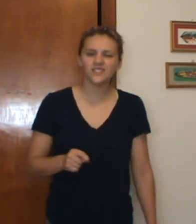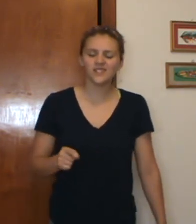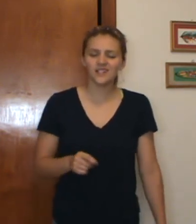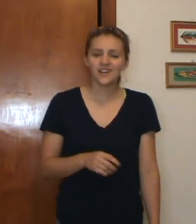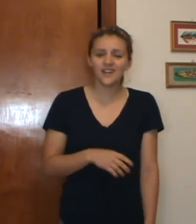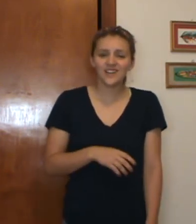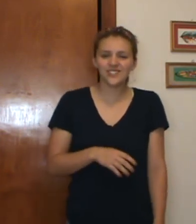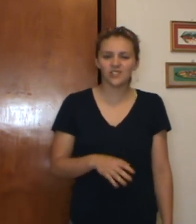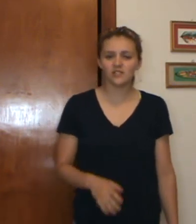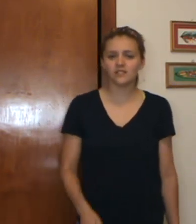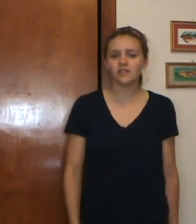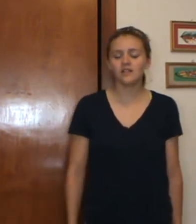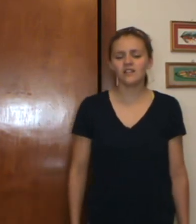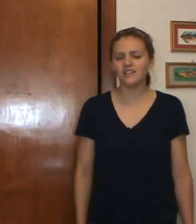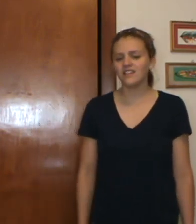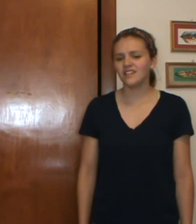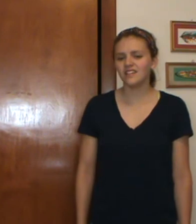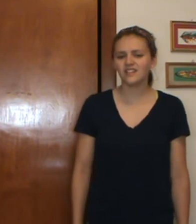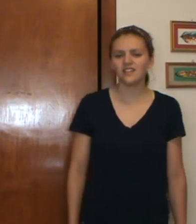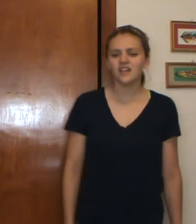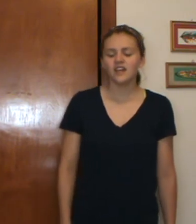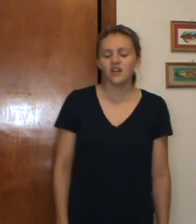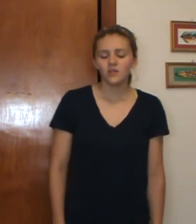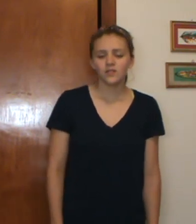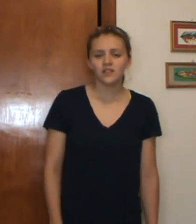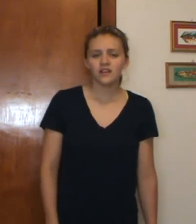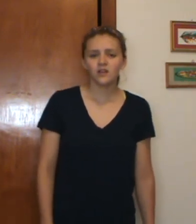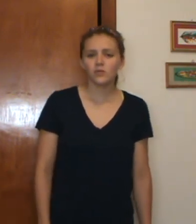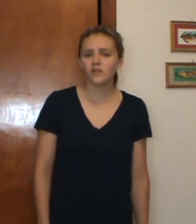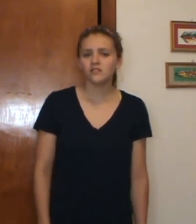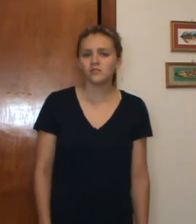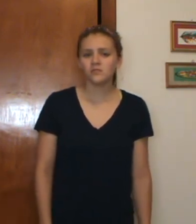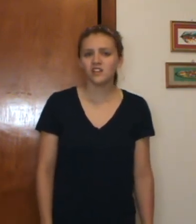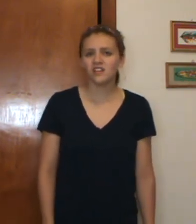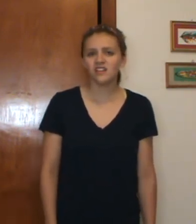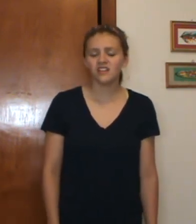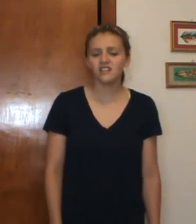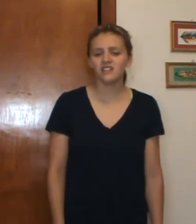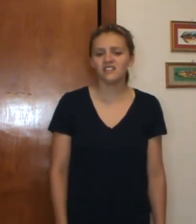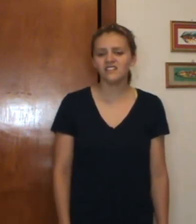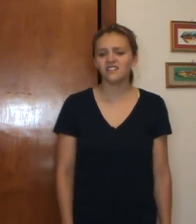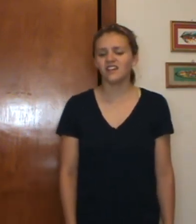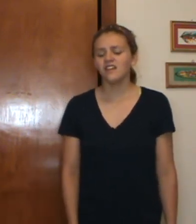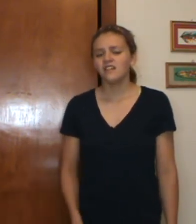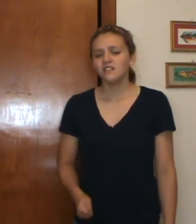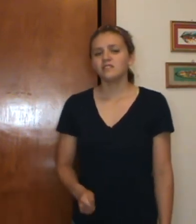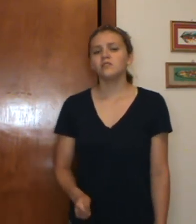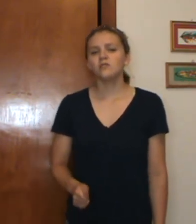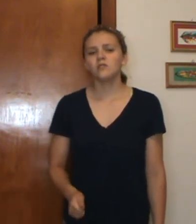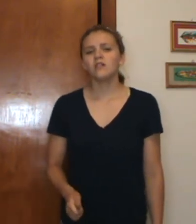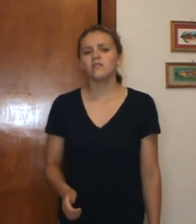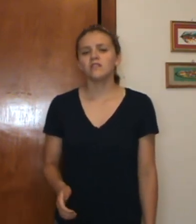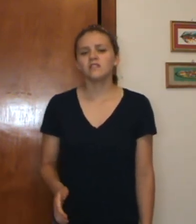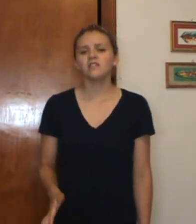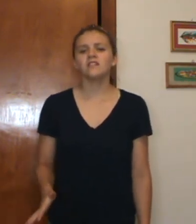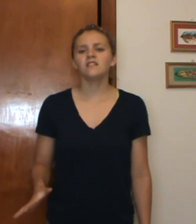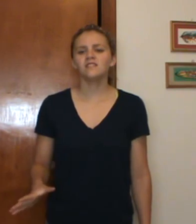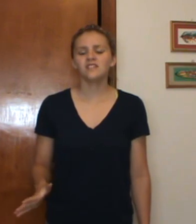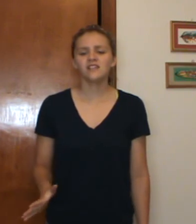that I should have done When I was your man Do all the things that